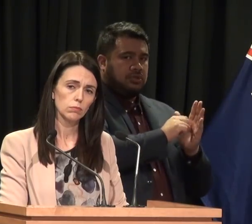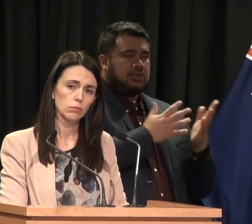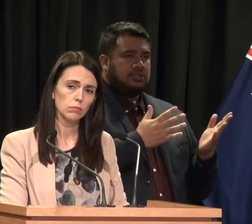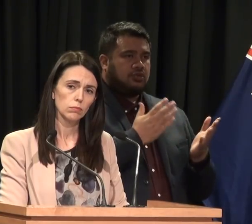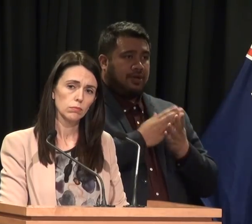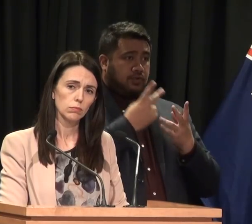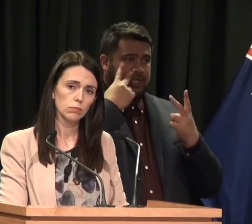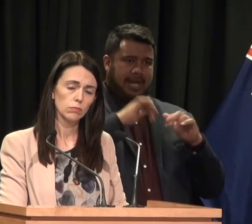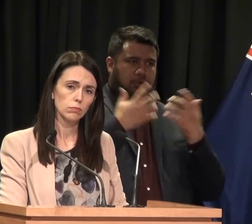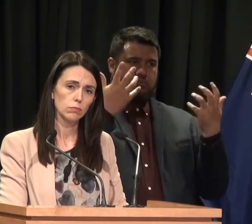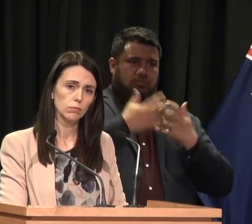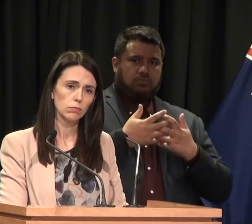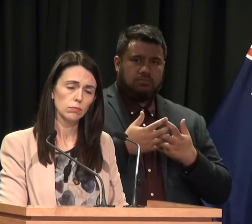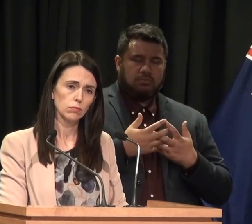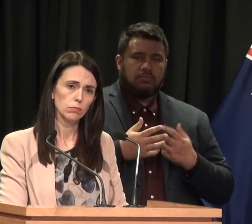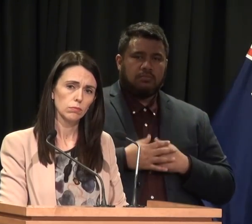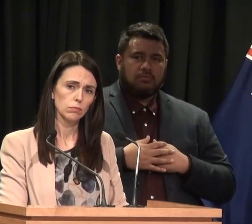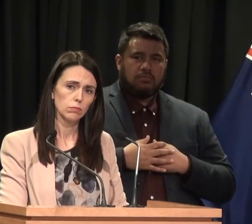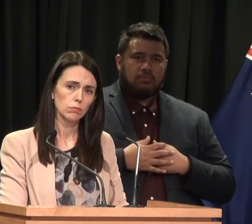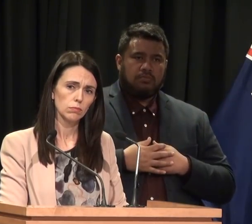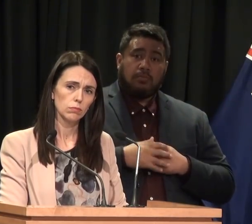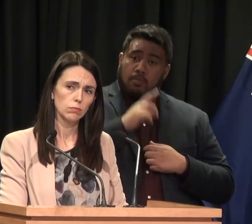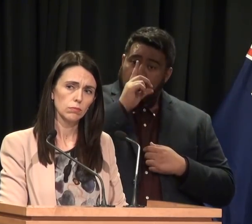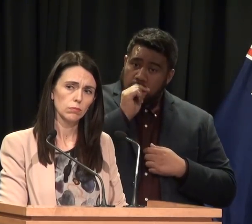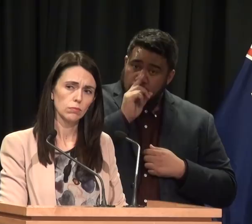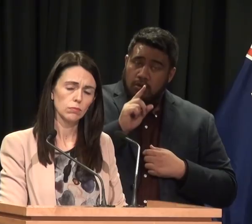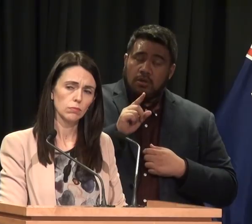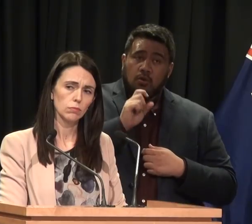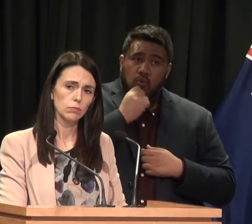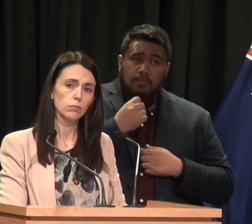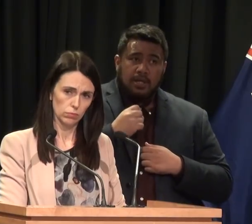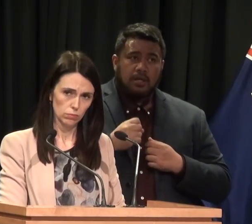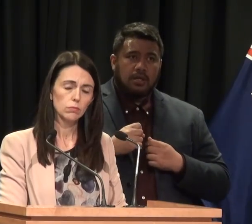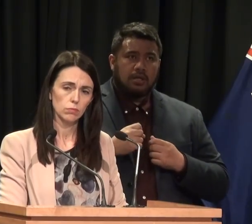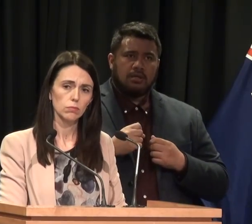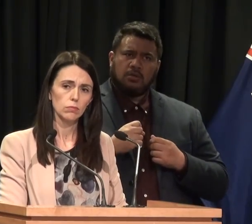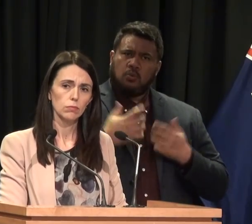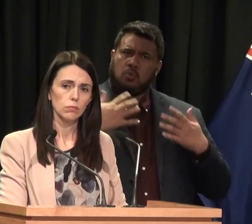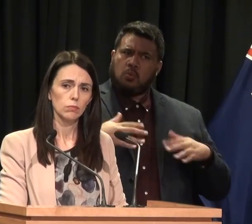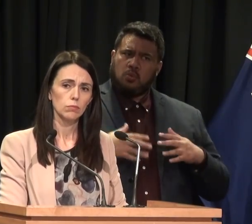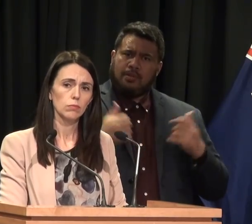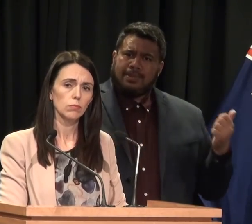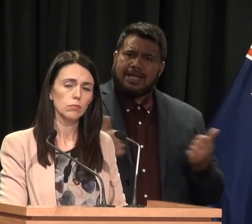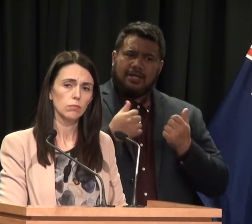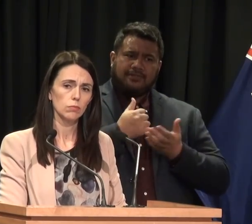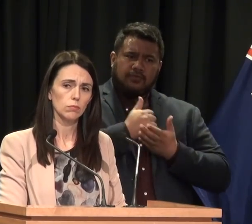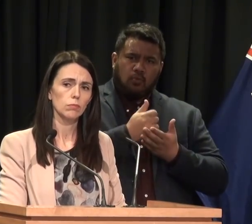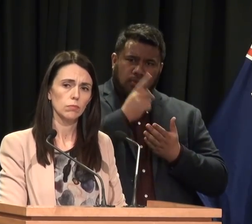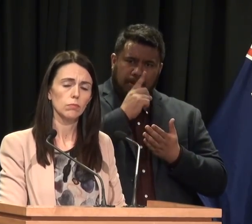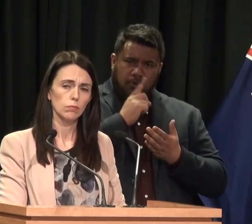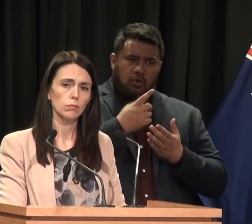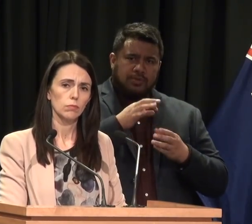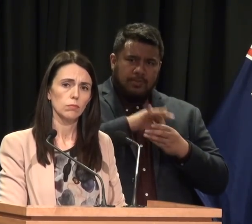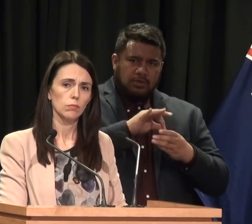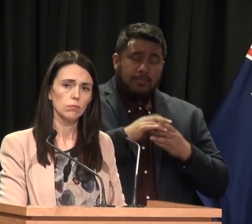those work together. Again, that provides actually potentially quite a high degree of support for depositors, but for